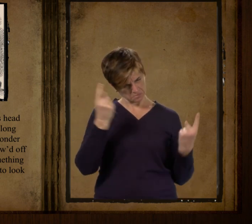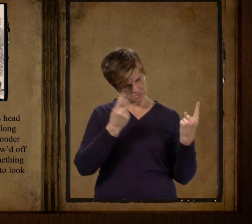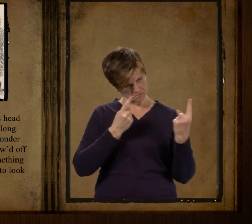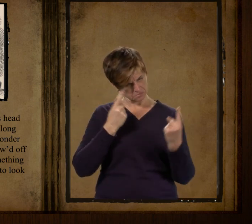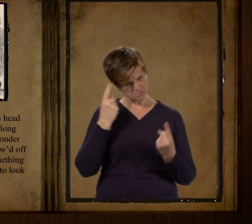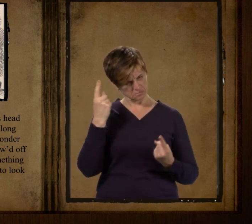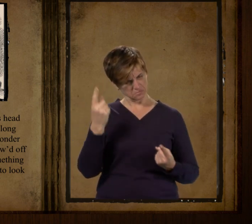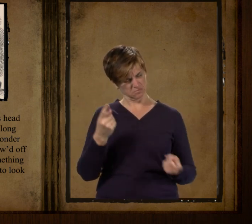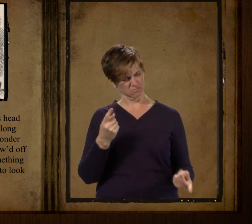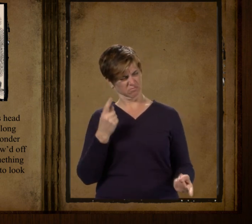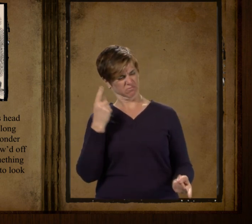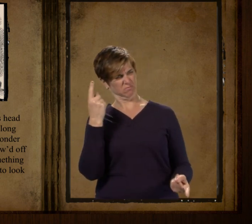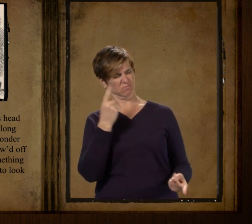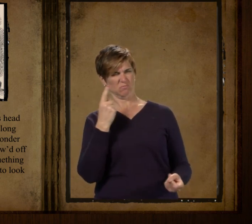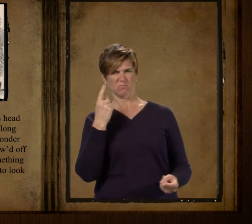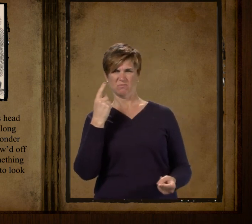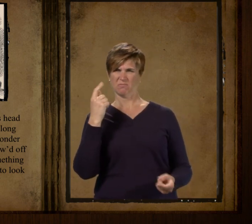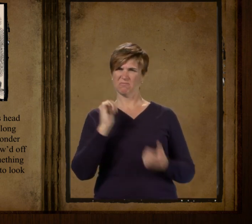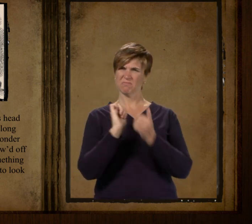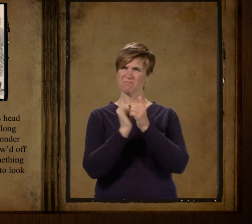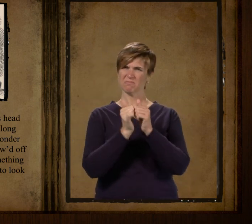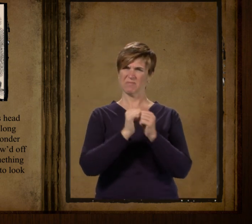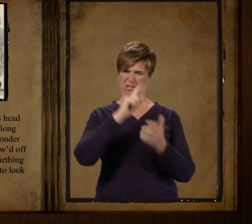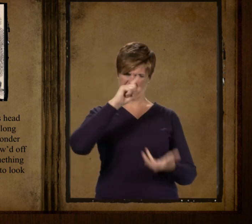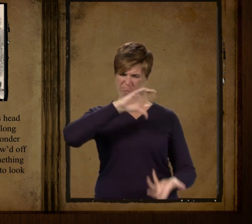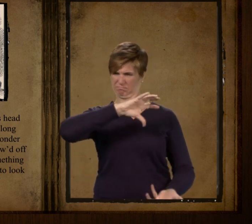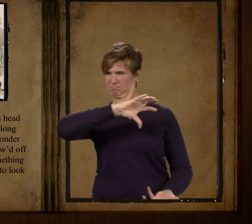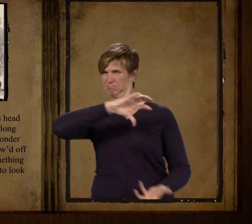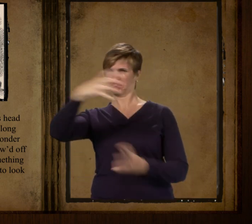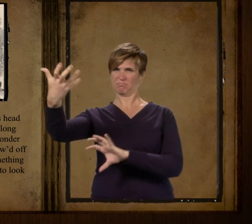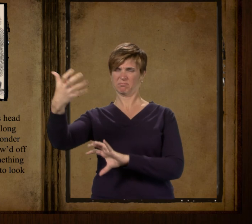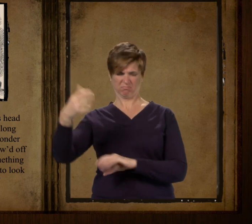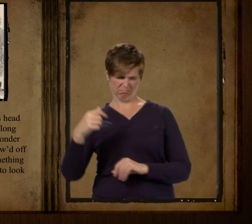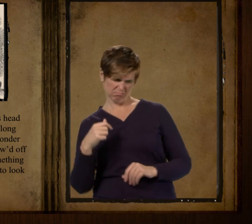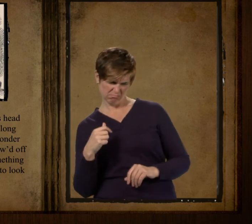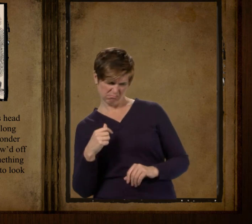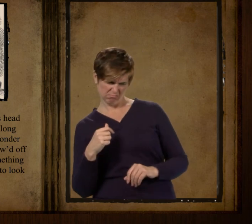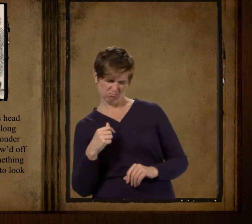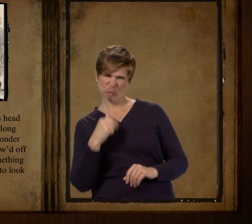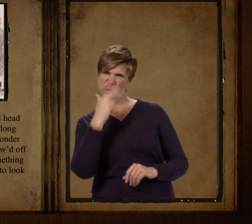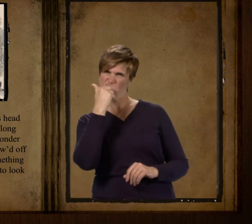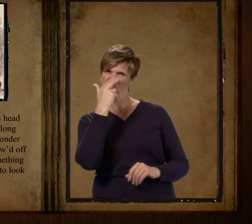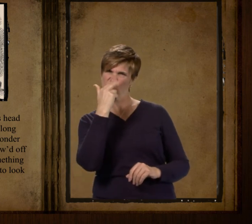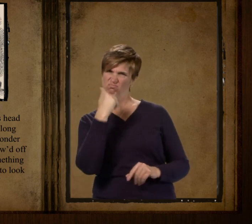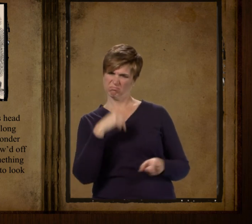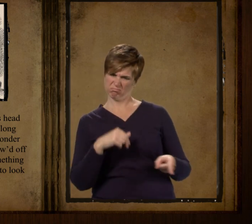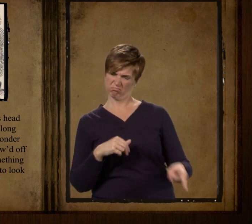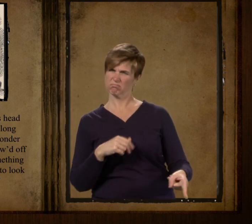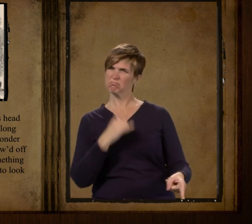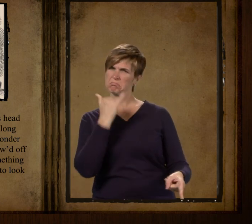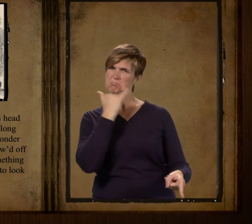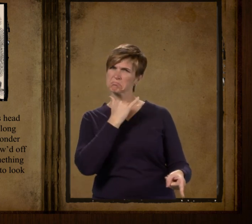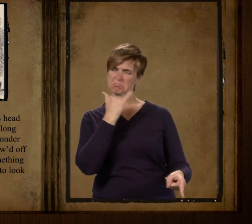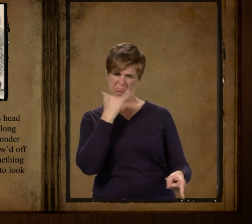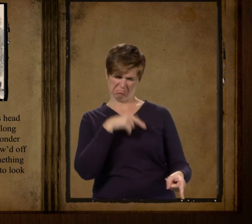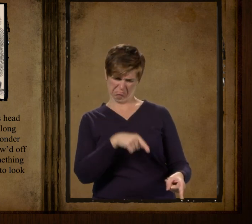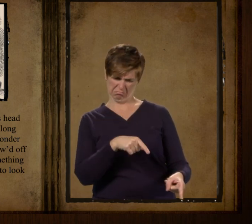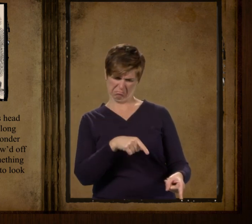I do wonder what in the nation that frog throwed off for I wonder if there ain't something the